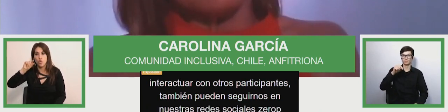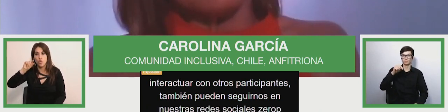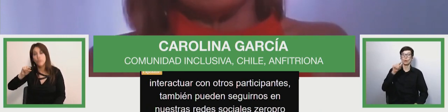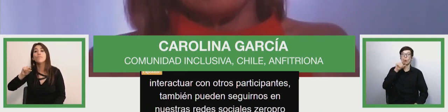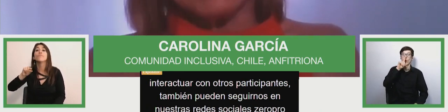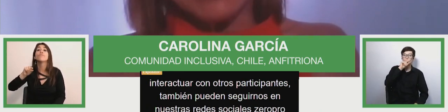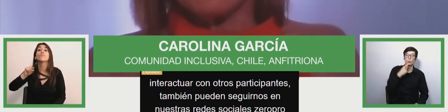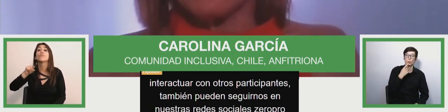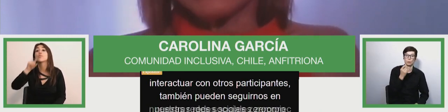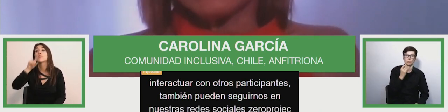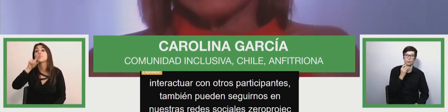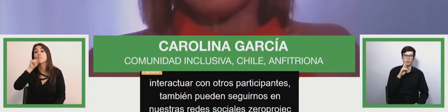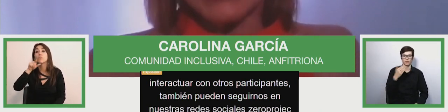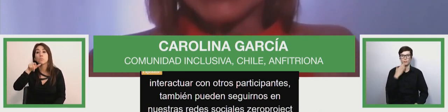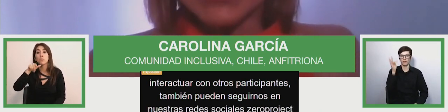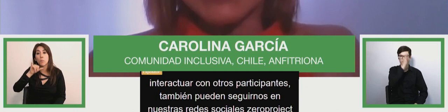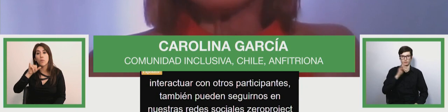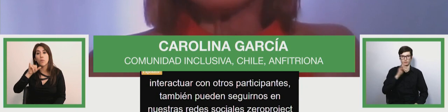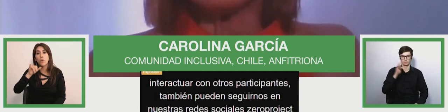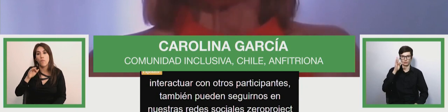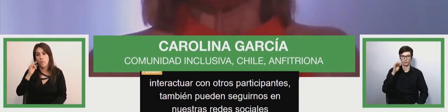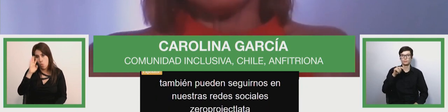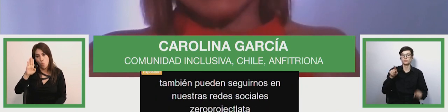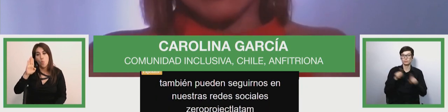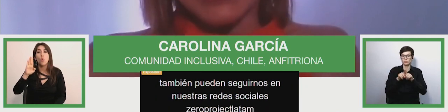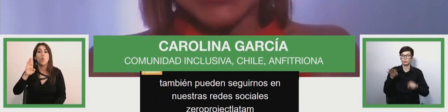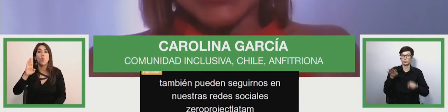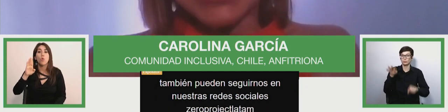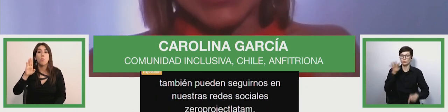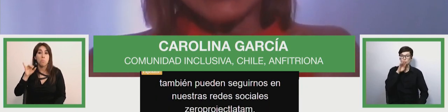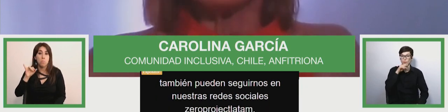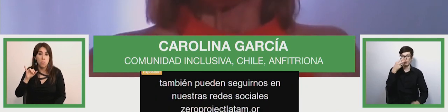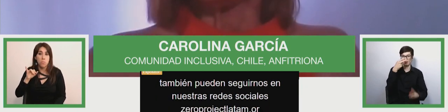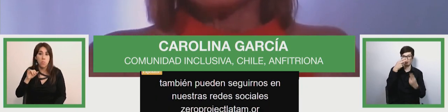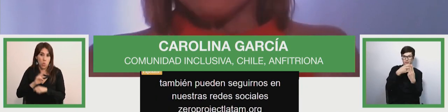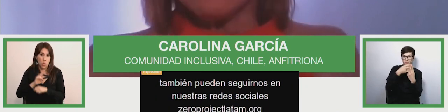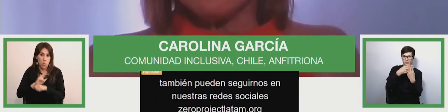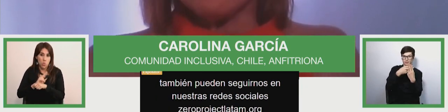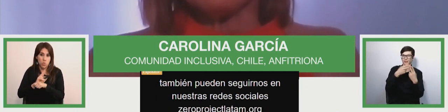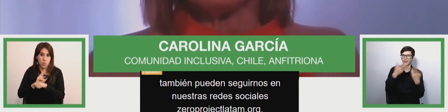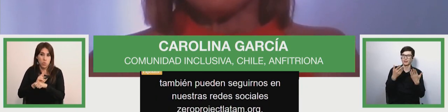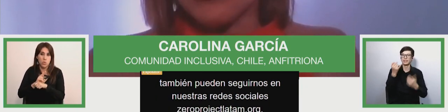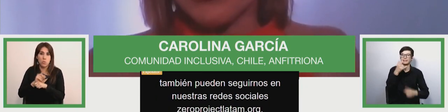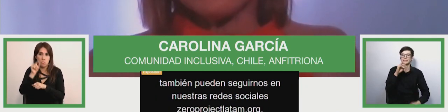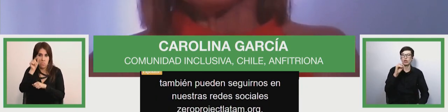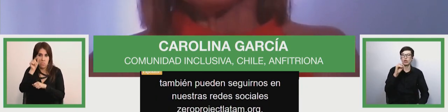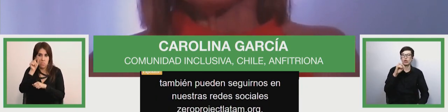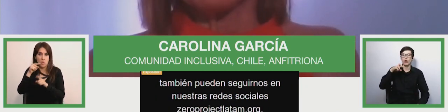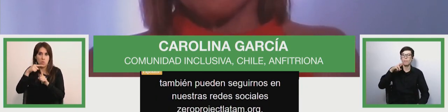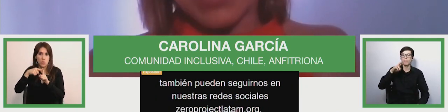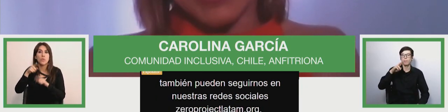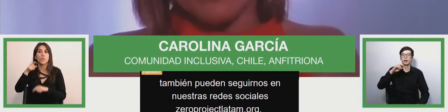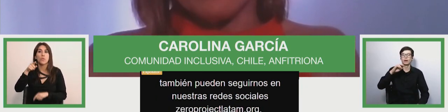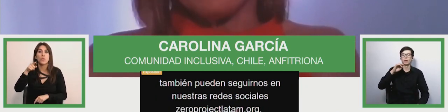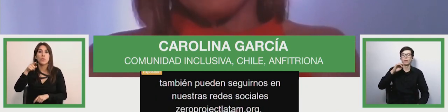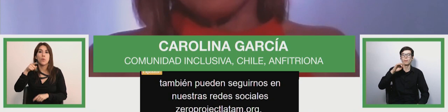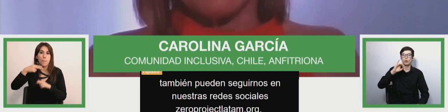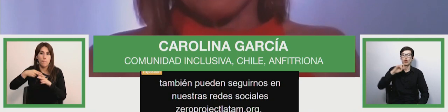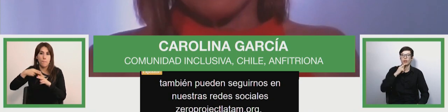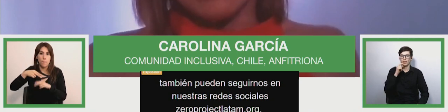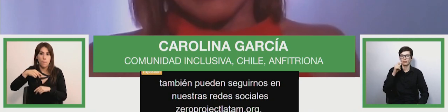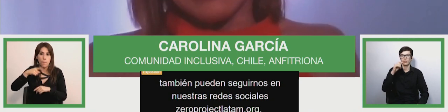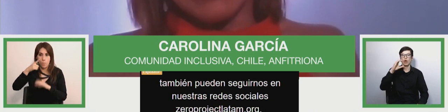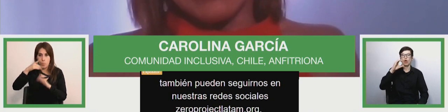remember to use a hashtag which is zero zero project